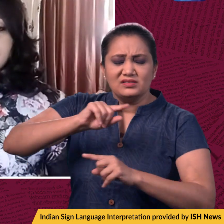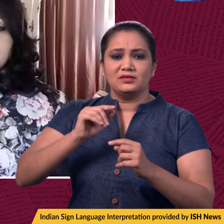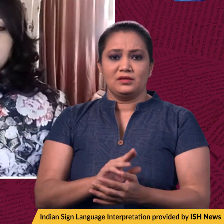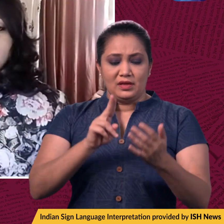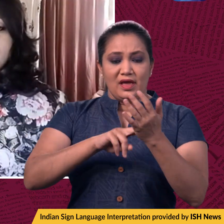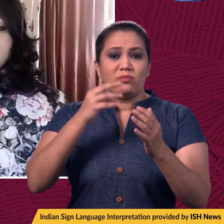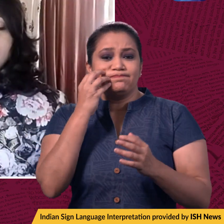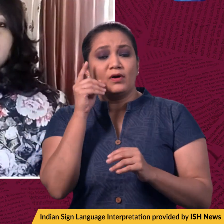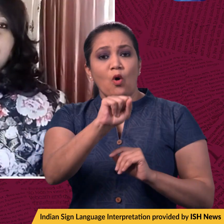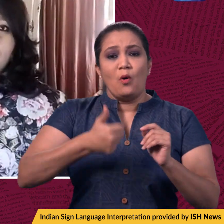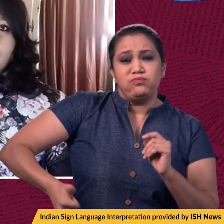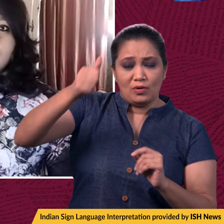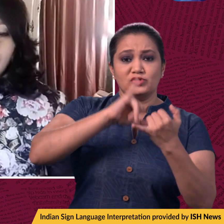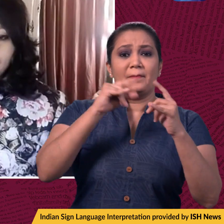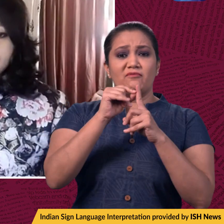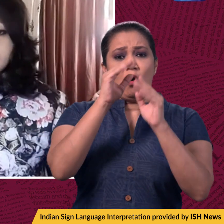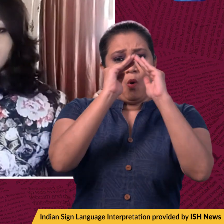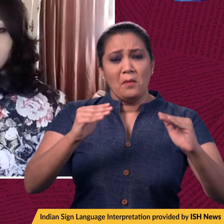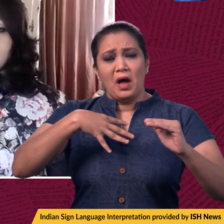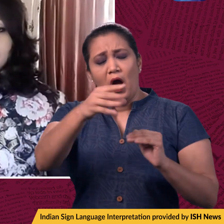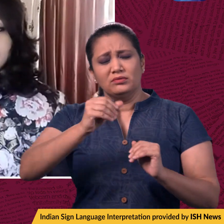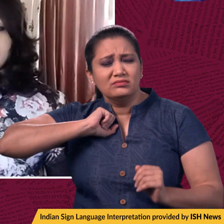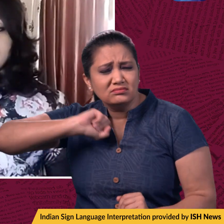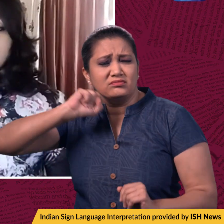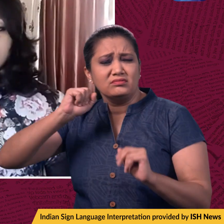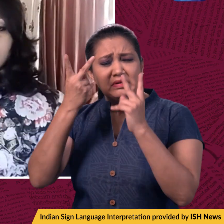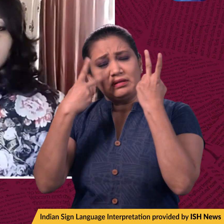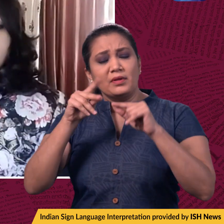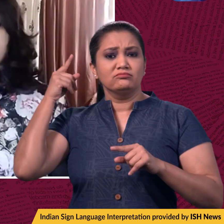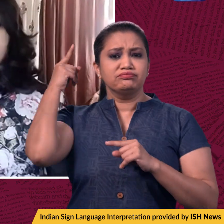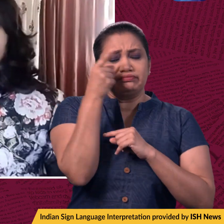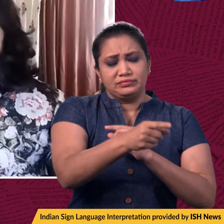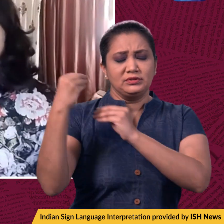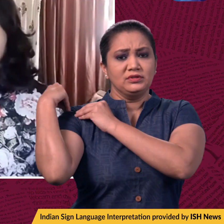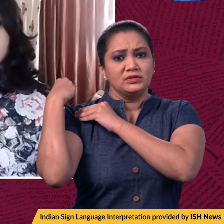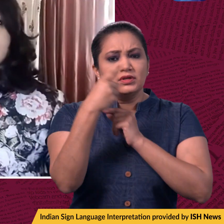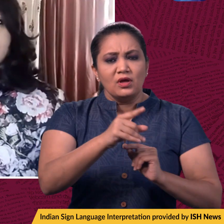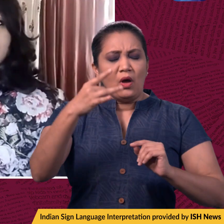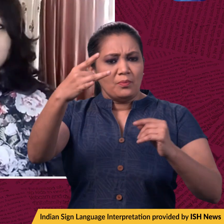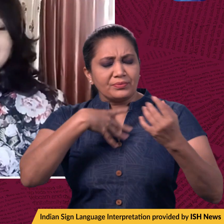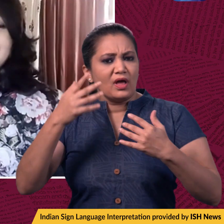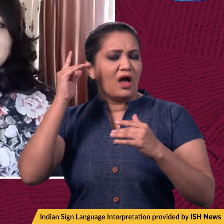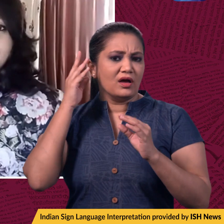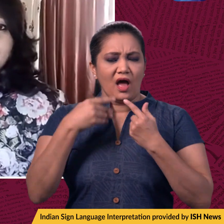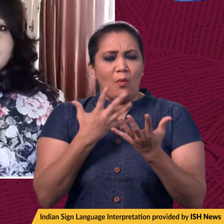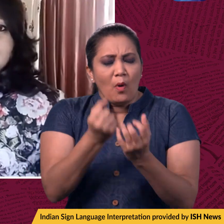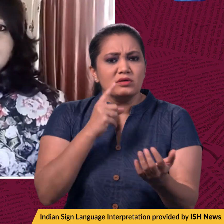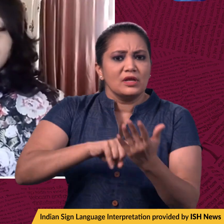NCP chief Sharad Pawar's house. Now, the workers accused Sharad Pawar of ignoring the demands of making the MSRTC